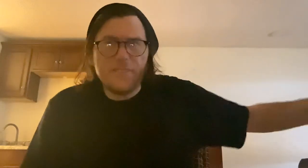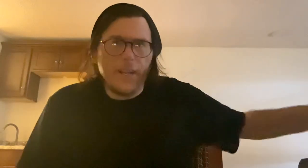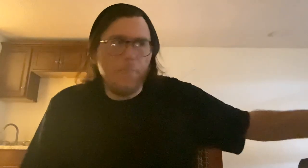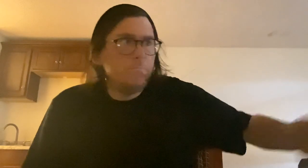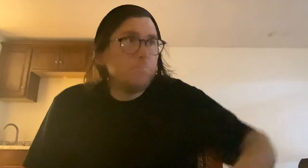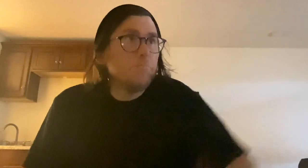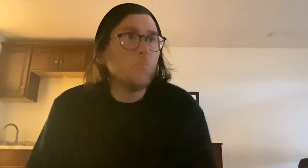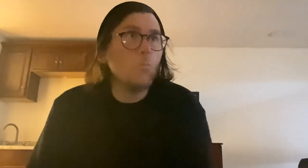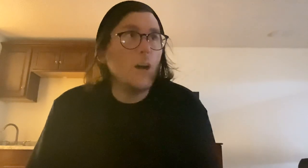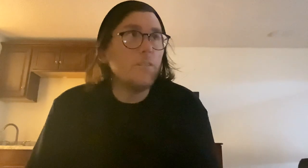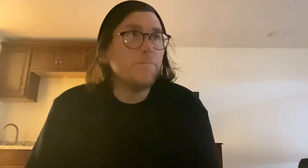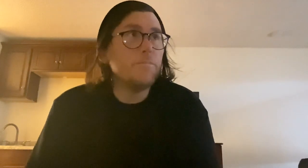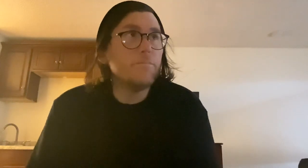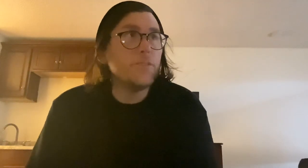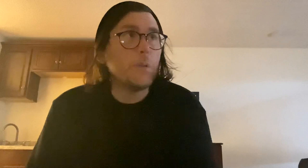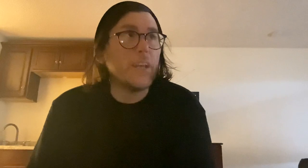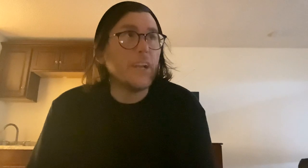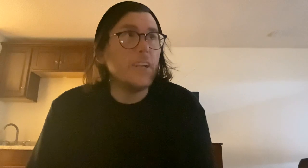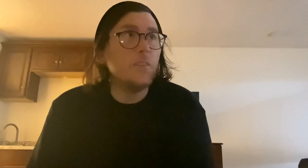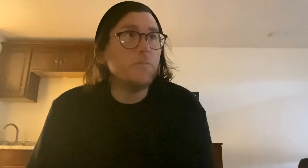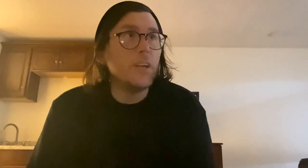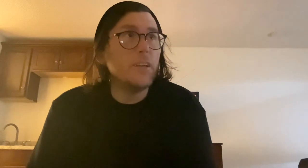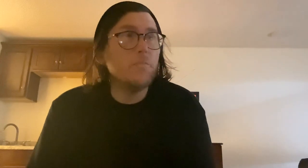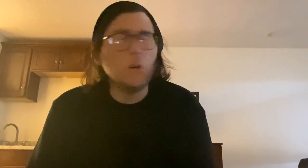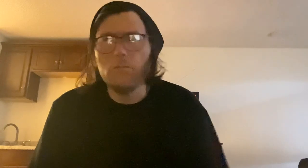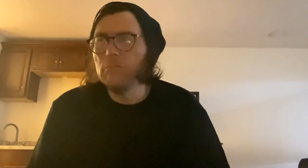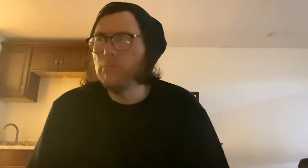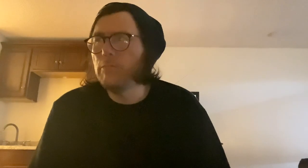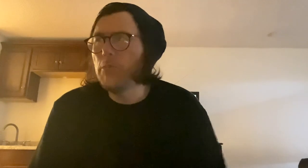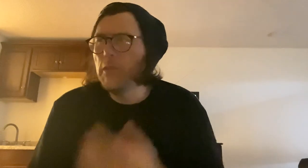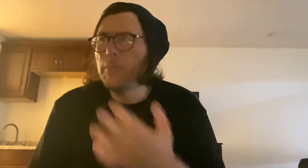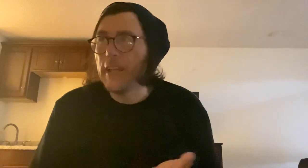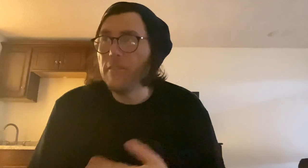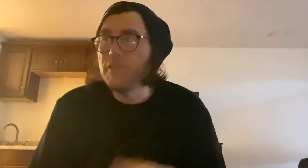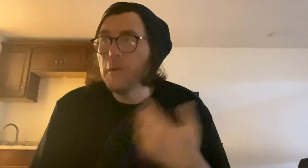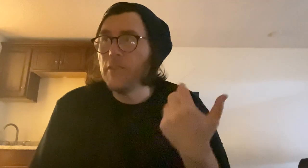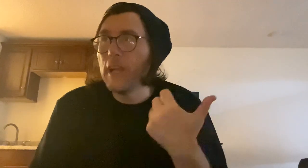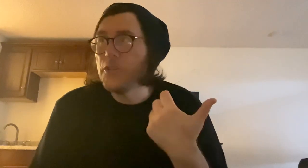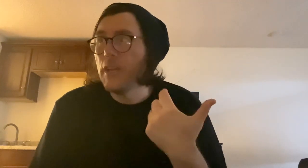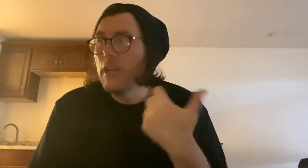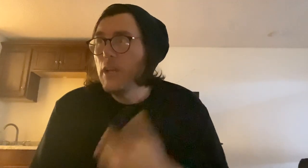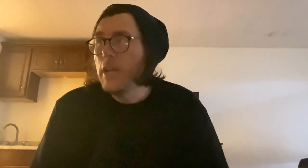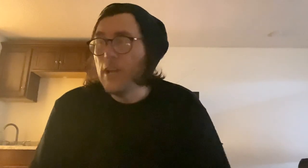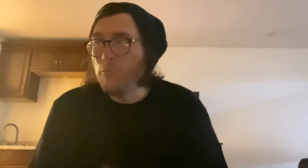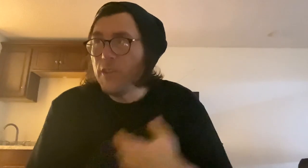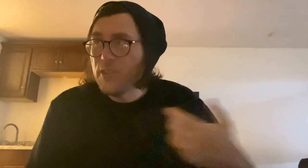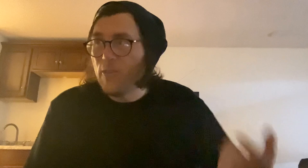well, the beginning of, well, not really the beginning of this month, actually. It really started